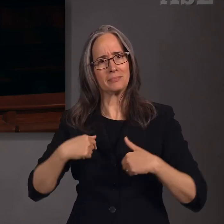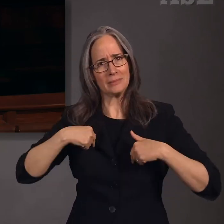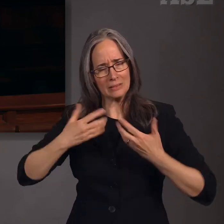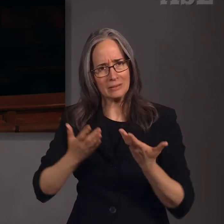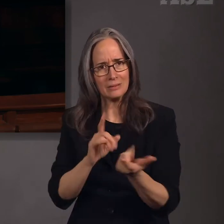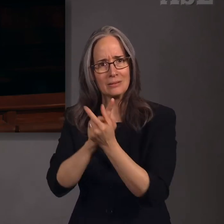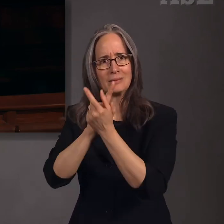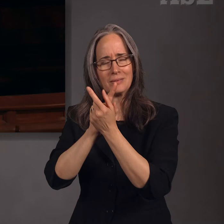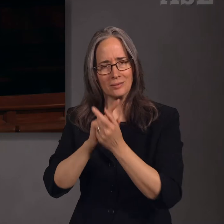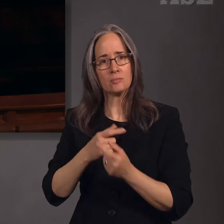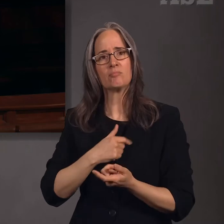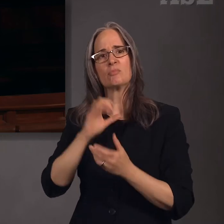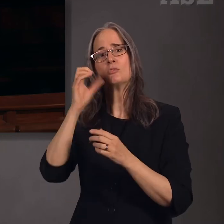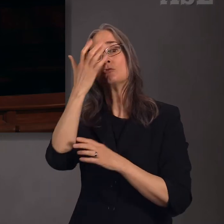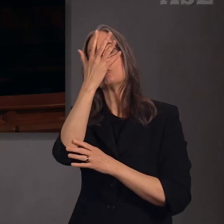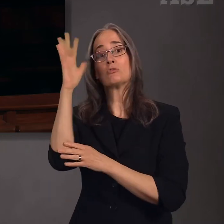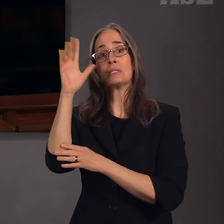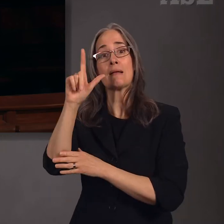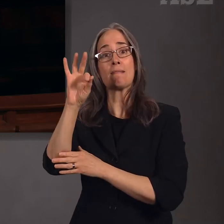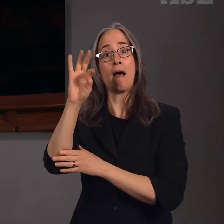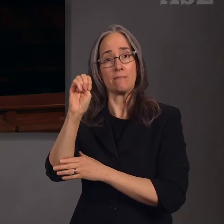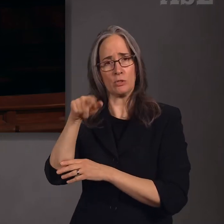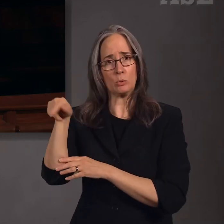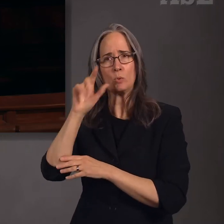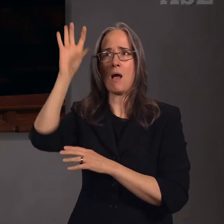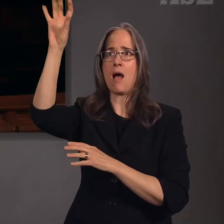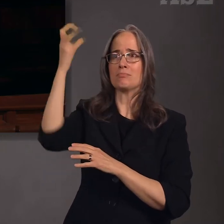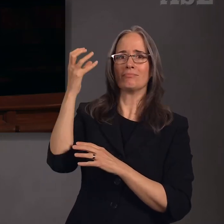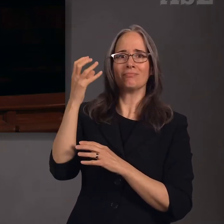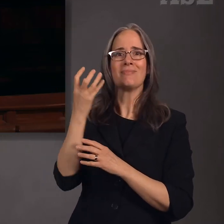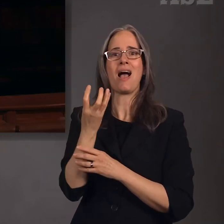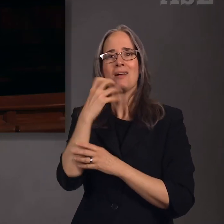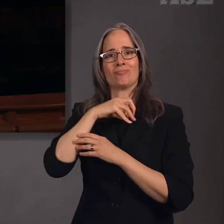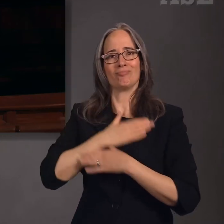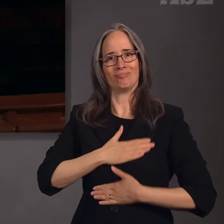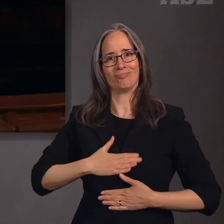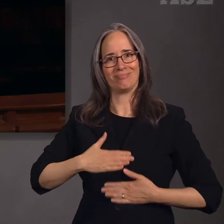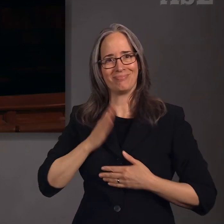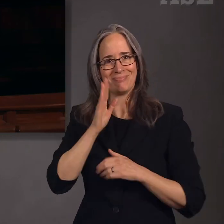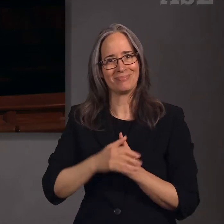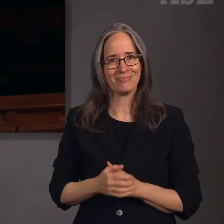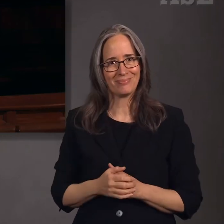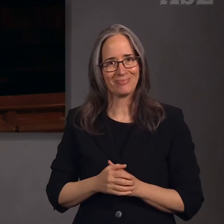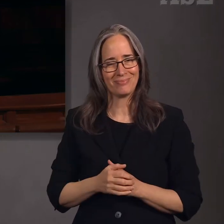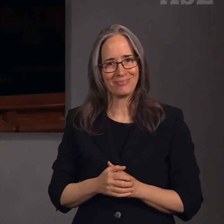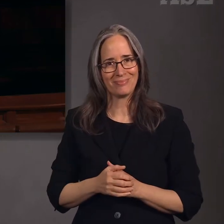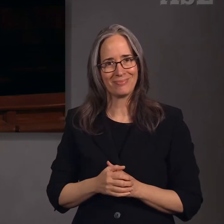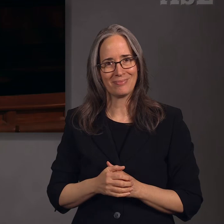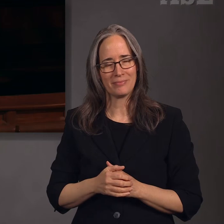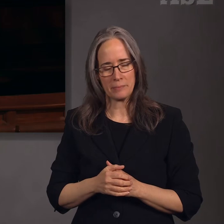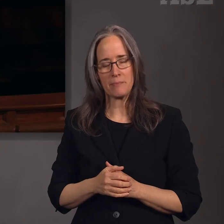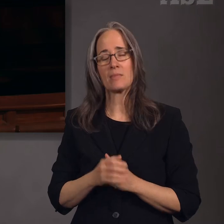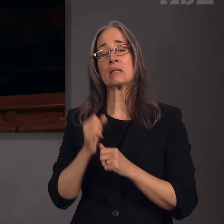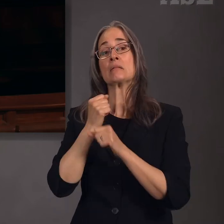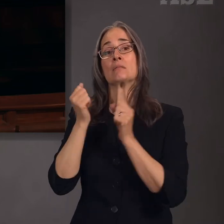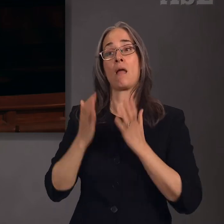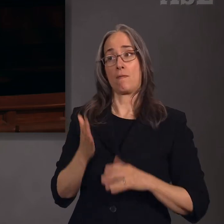of the fruit of the tree of life. The Savior Himself invites us to come unto Him